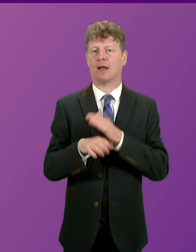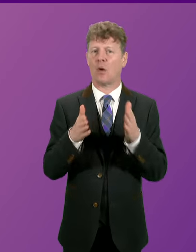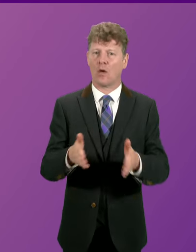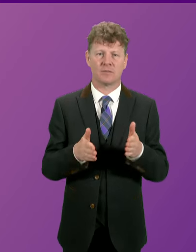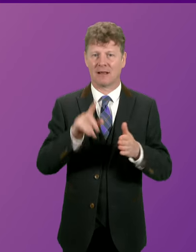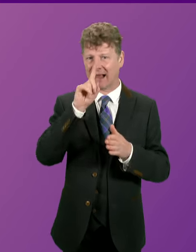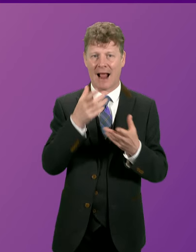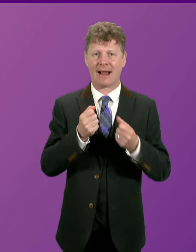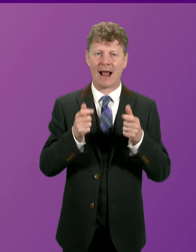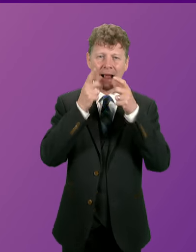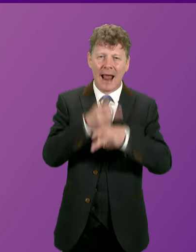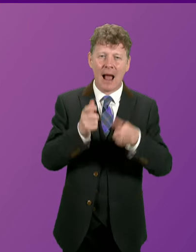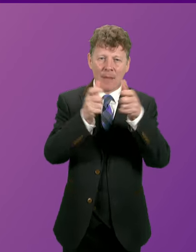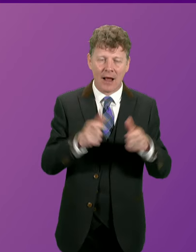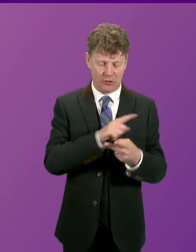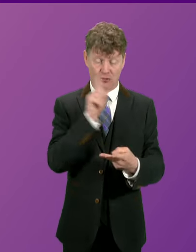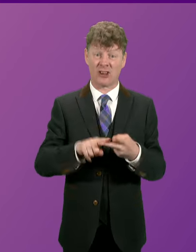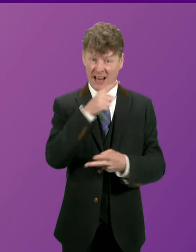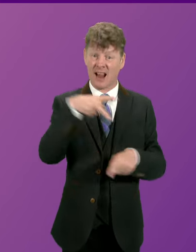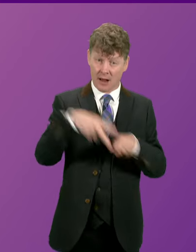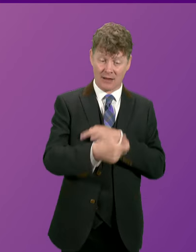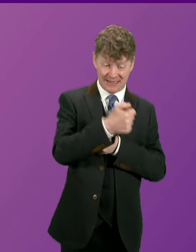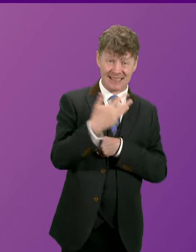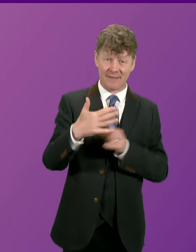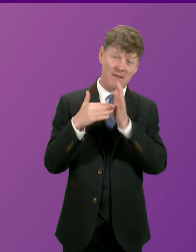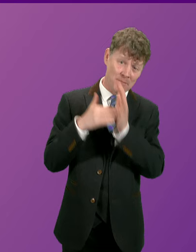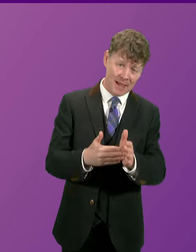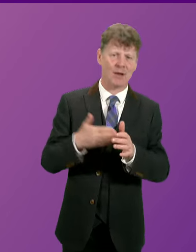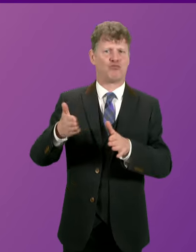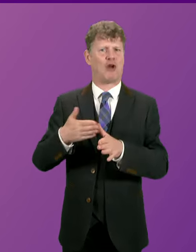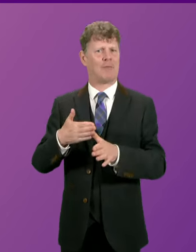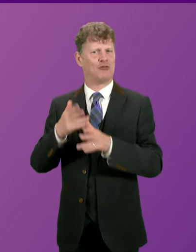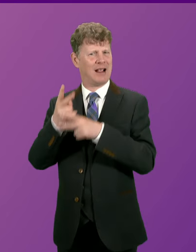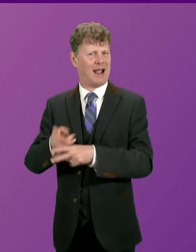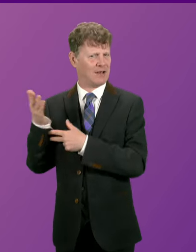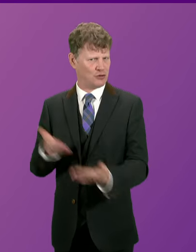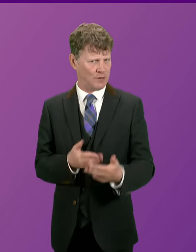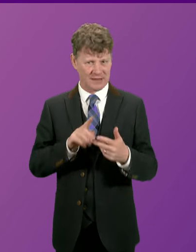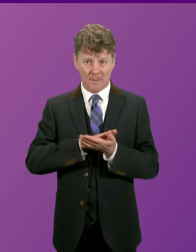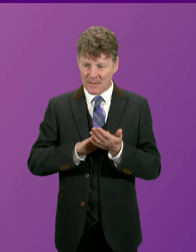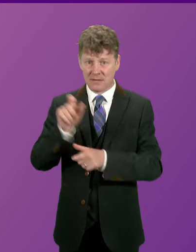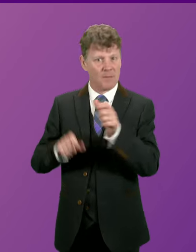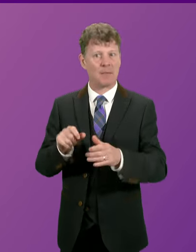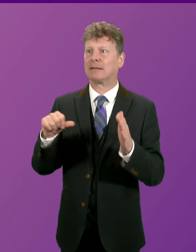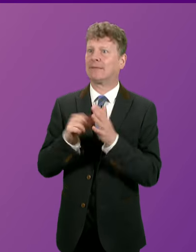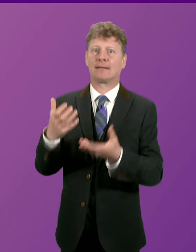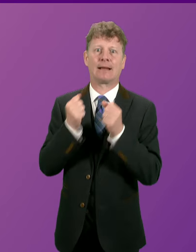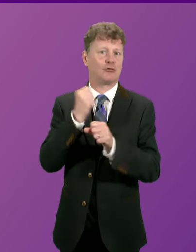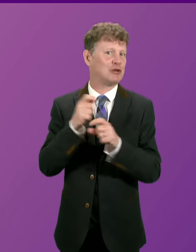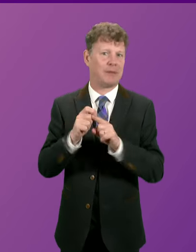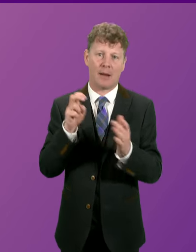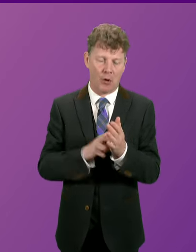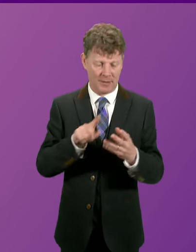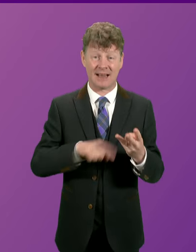to get a care package. He cut £65 million from primary care services, making it difficult for people to get a GP appointment.